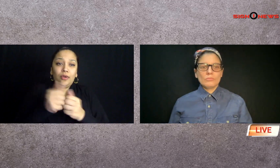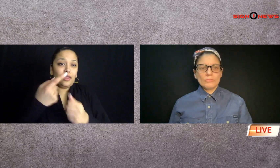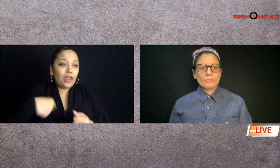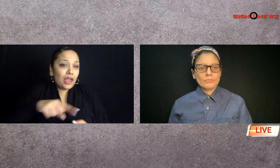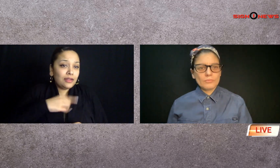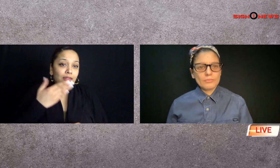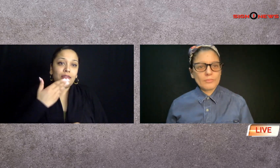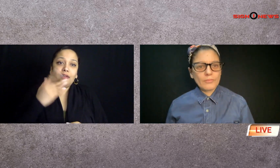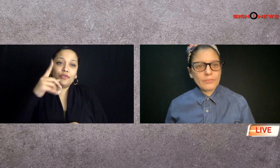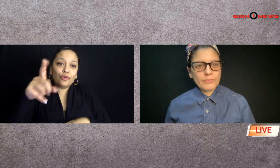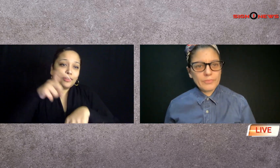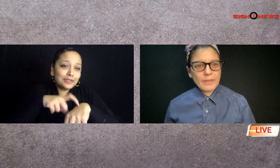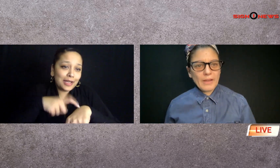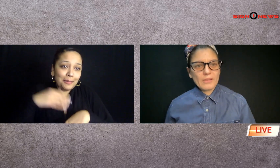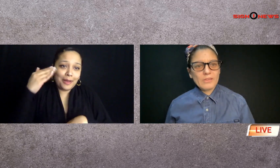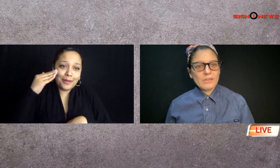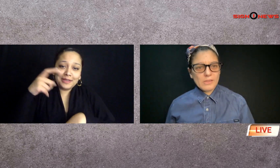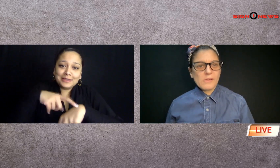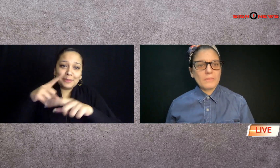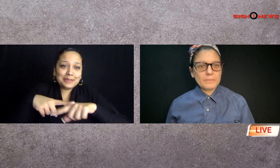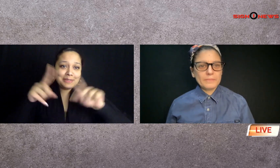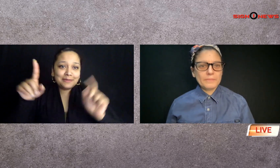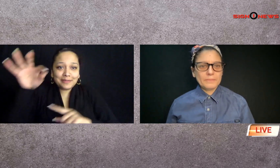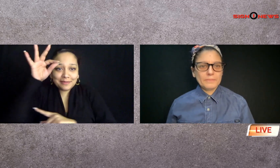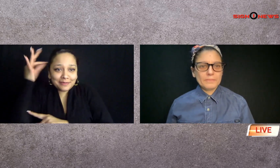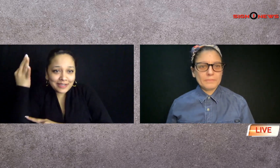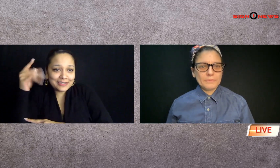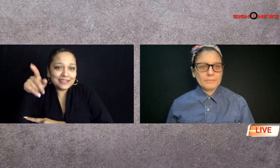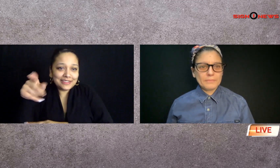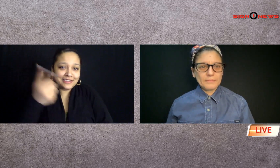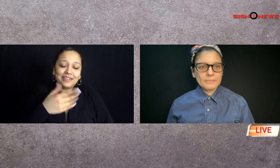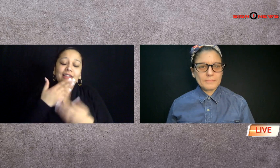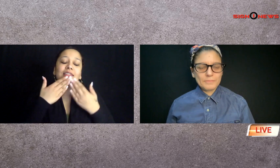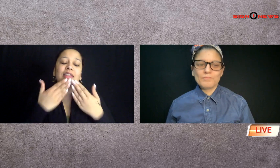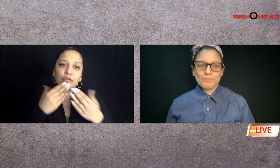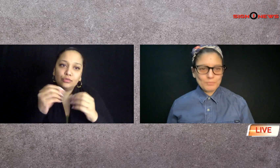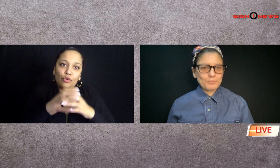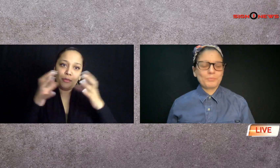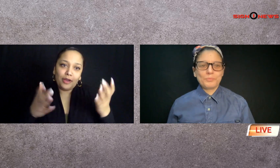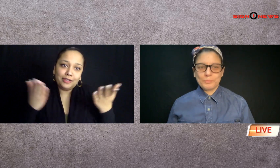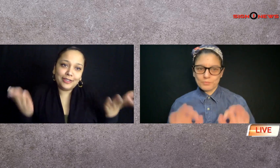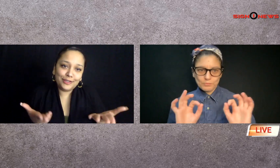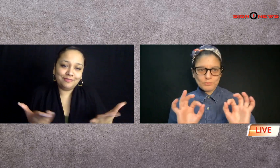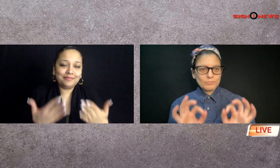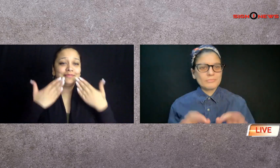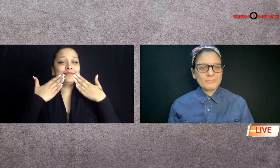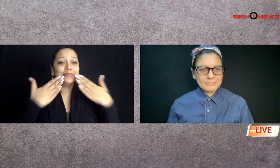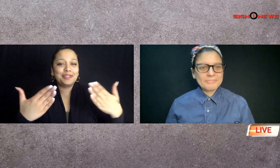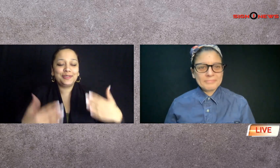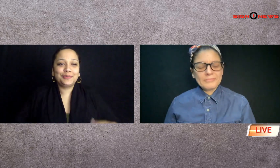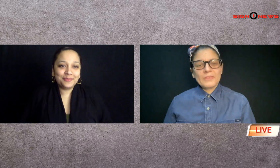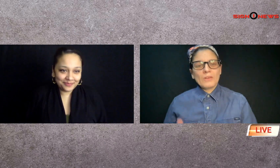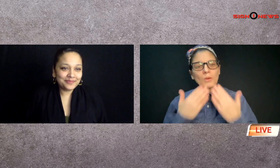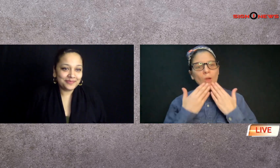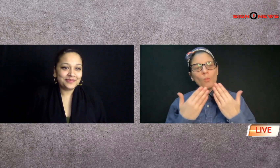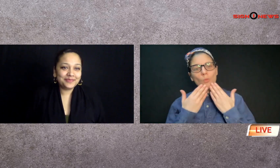thank you for sharing with us thank you for sharing your time even though we know it's late in France so thank you for being here you're welcome